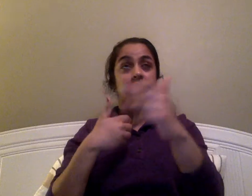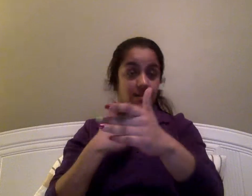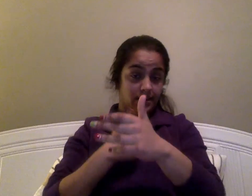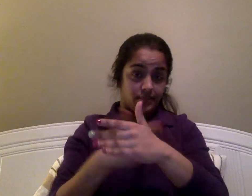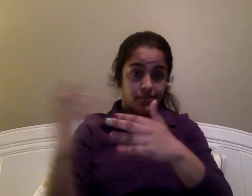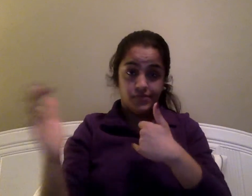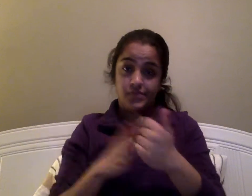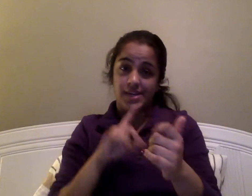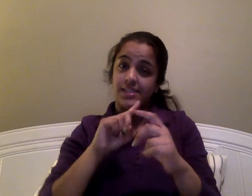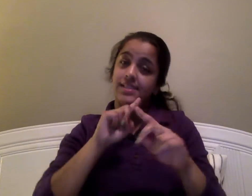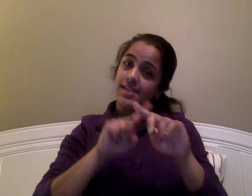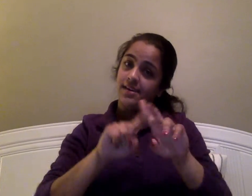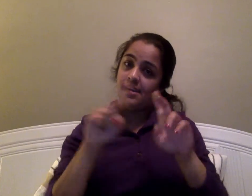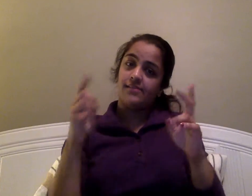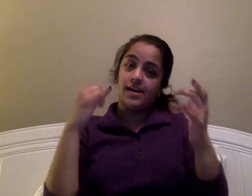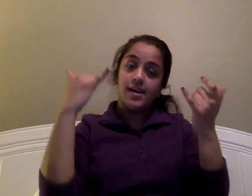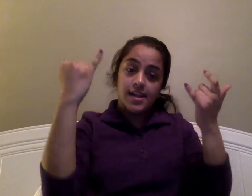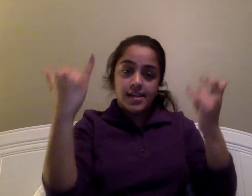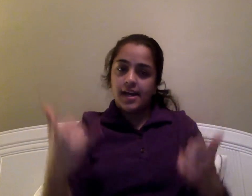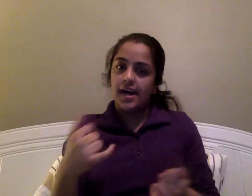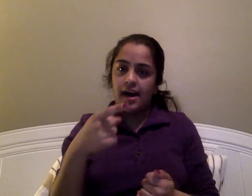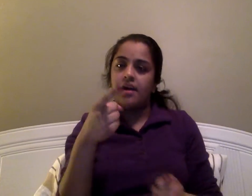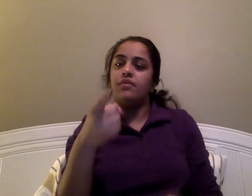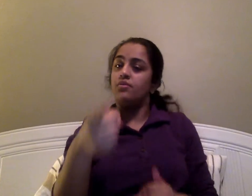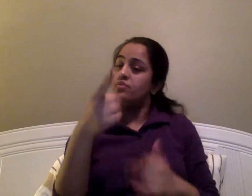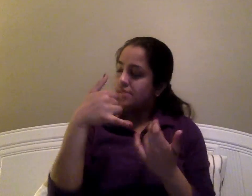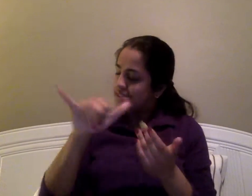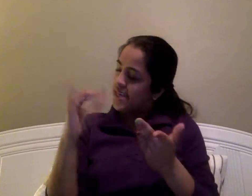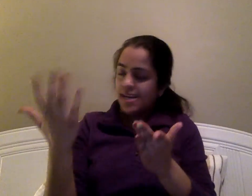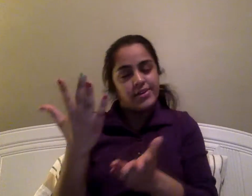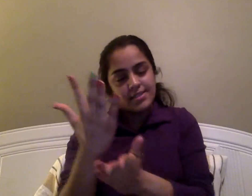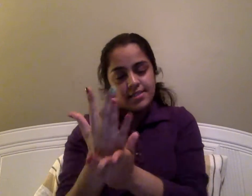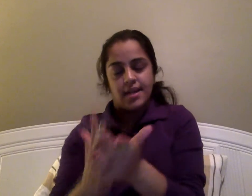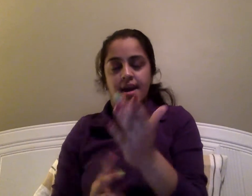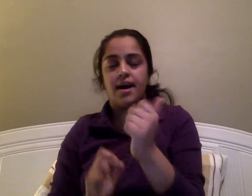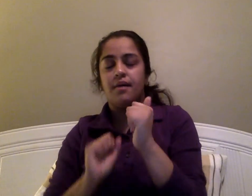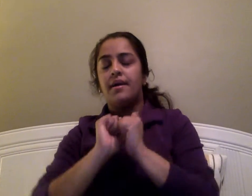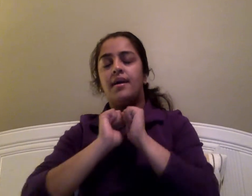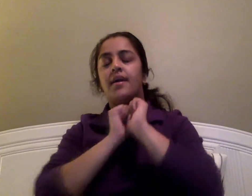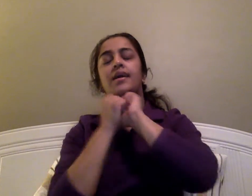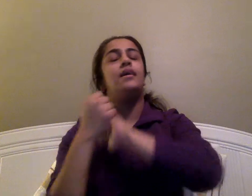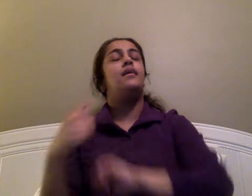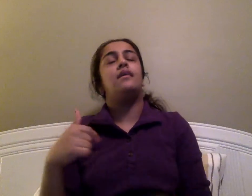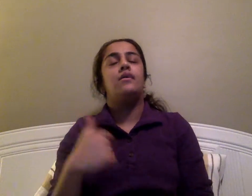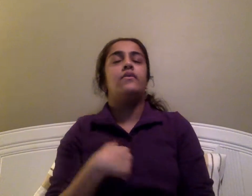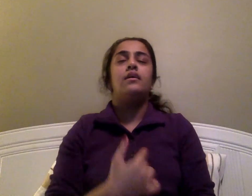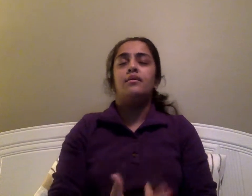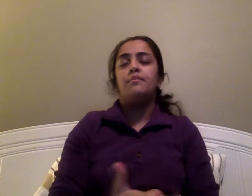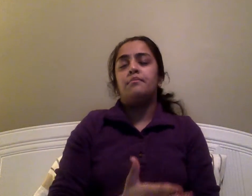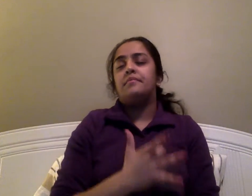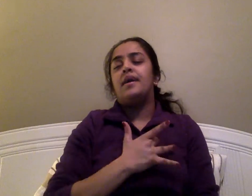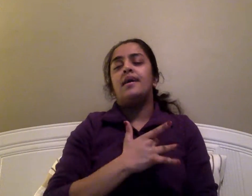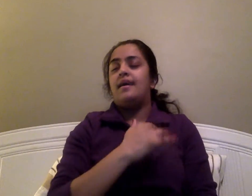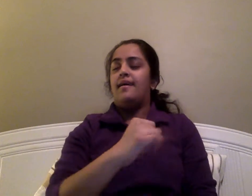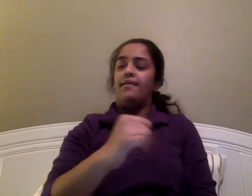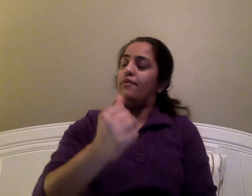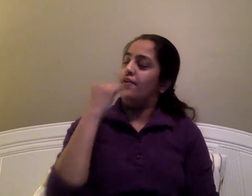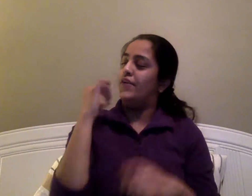and even though it's different now, you're still here somehow, my heart won't let you